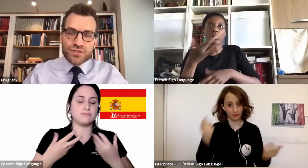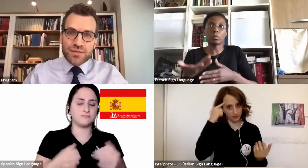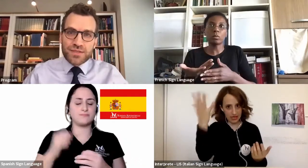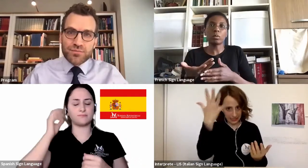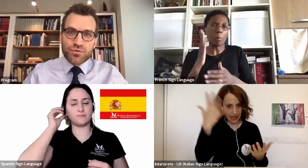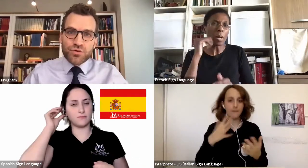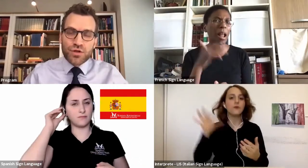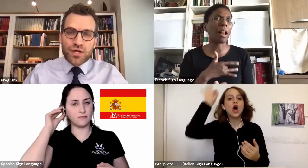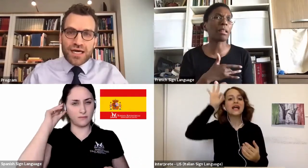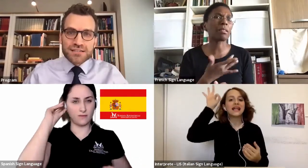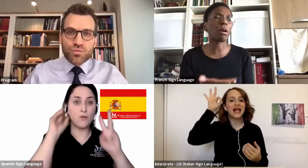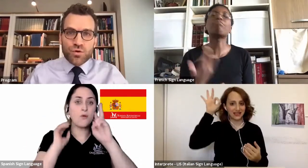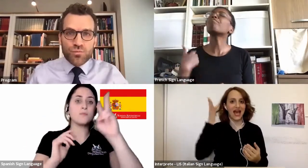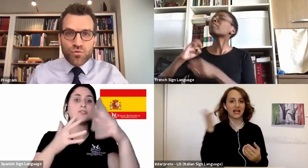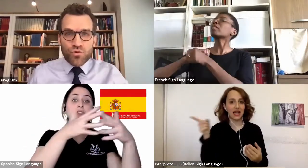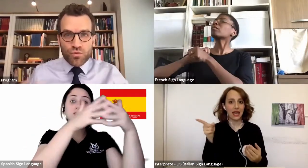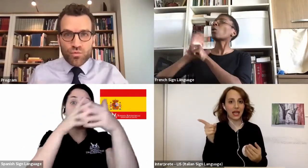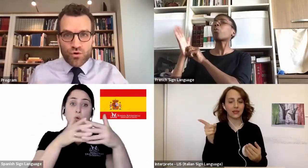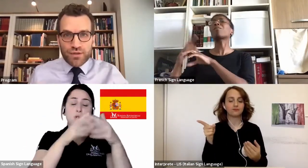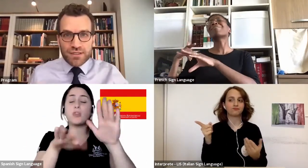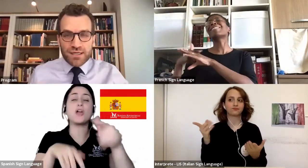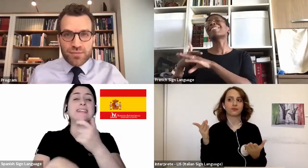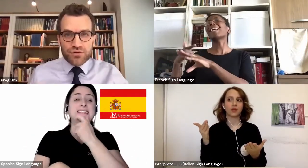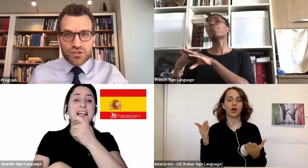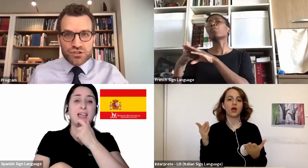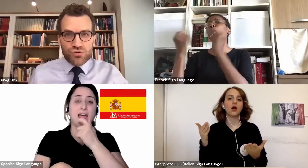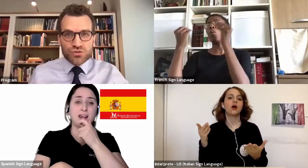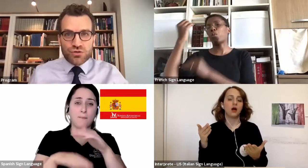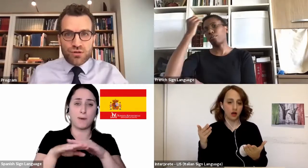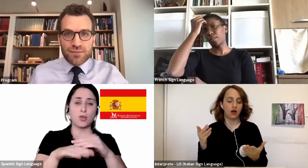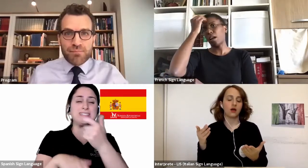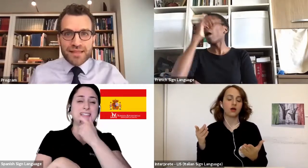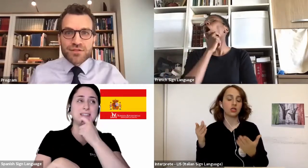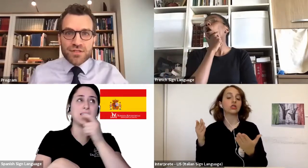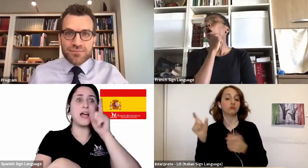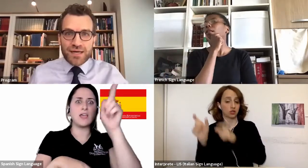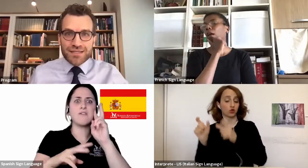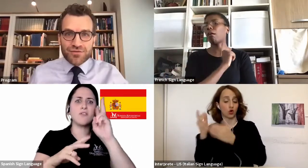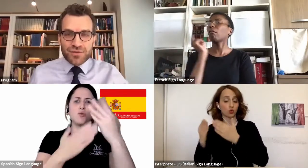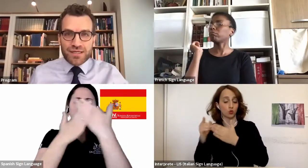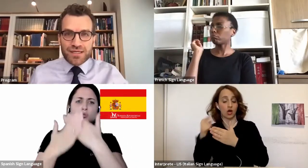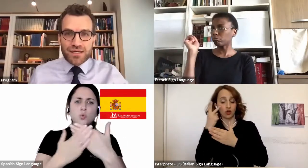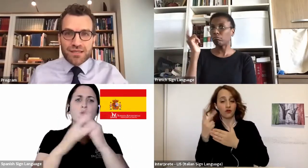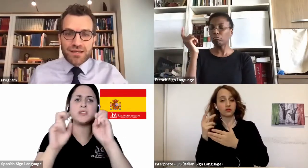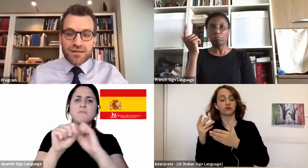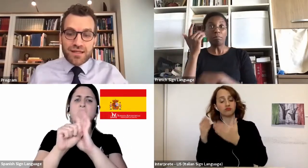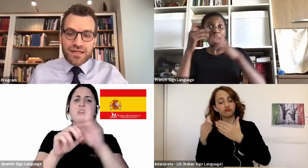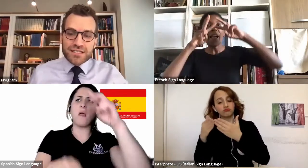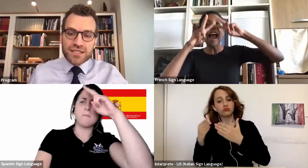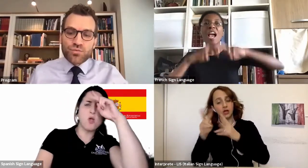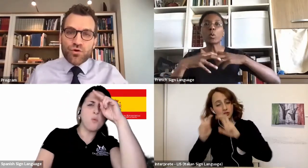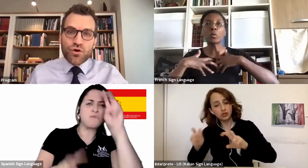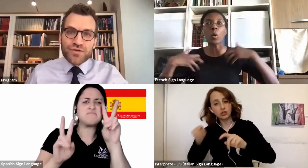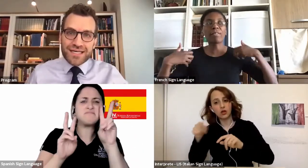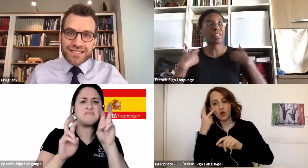showed that people actually were more worried about the social and mental impact of the pandemic than